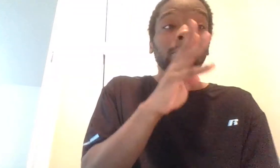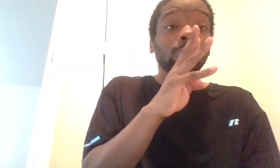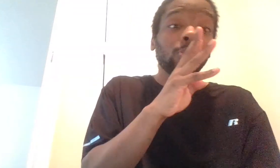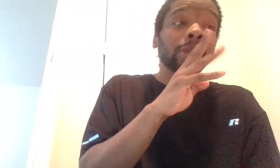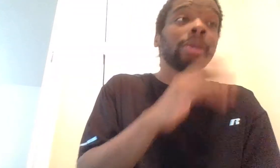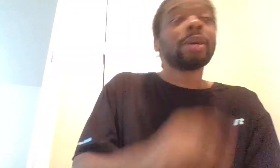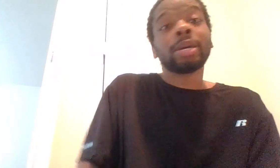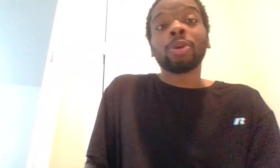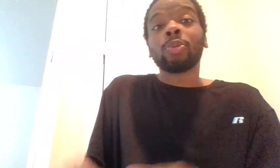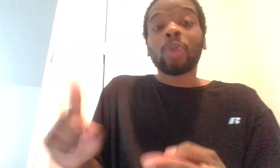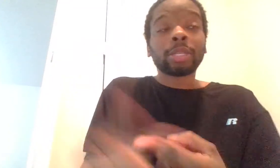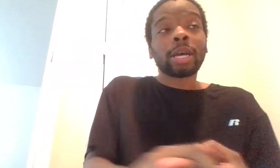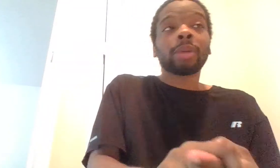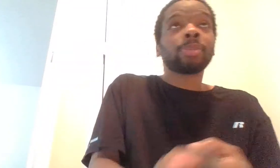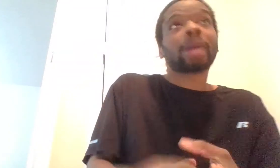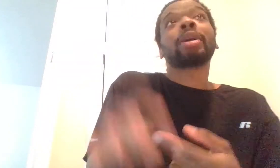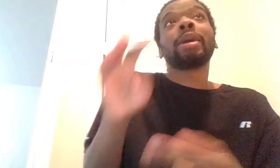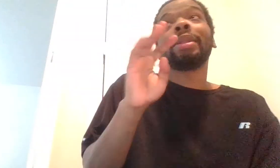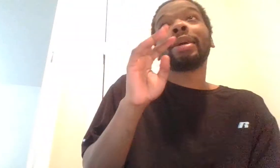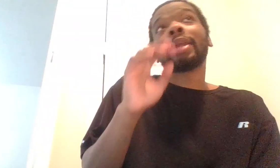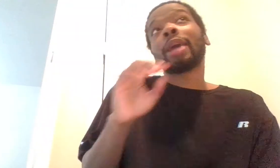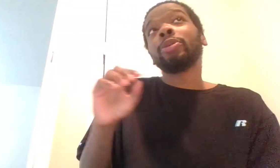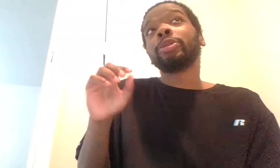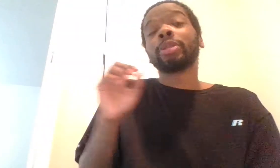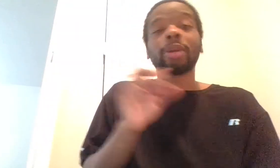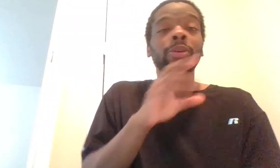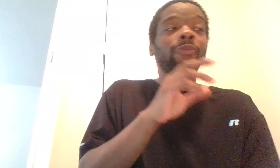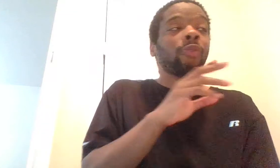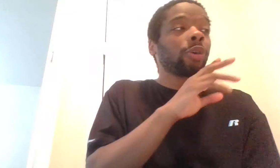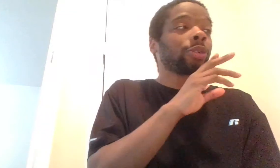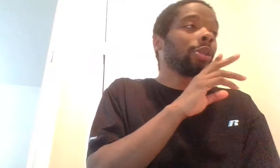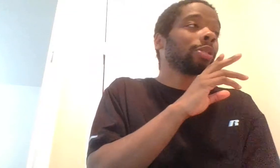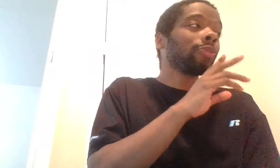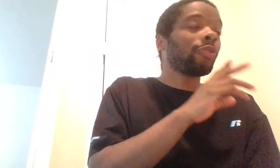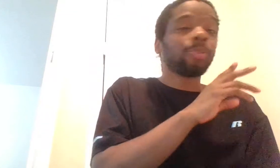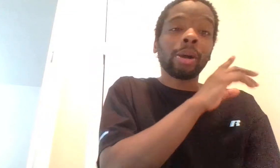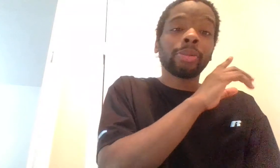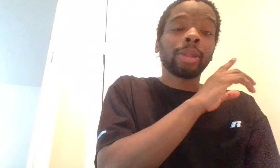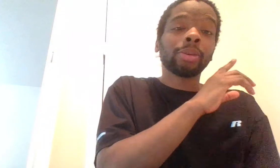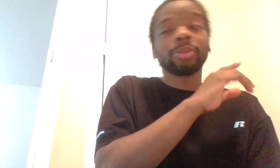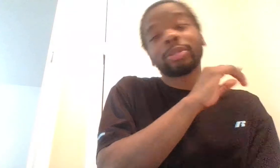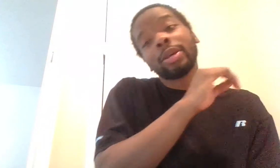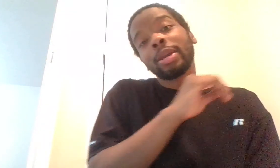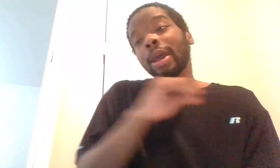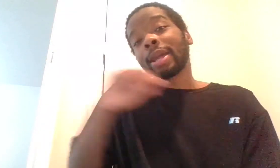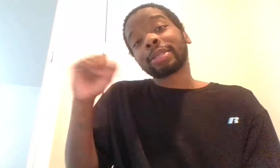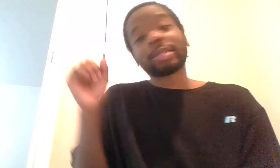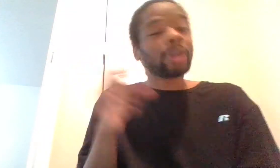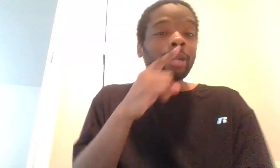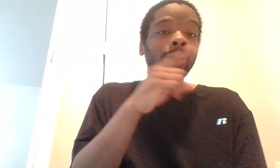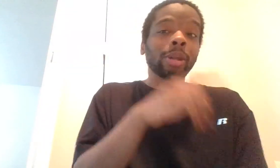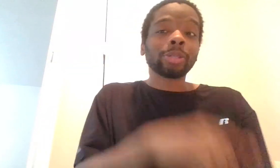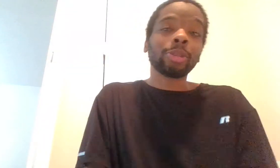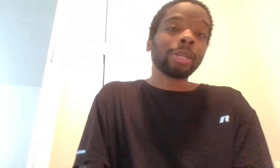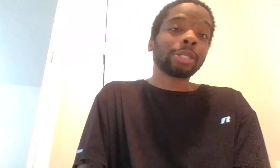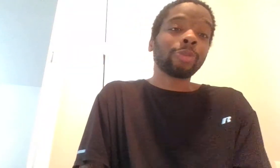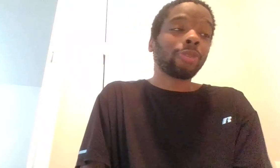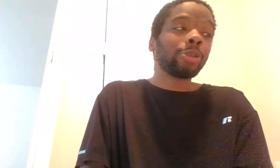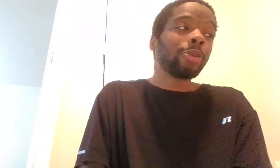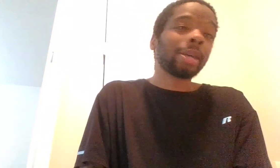in one. One time, like, and then I used another four attorneys for my other lawsuits, and I still got to do a lawsuit against the freaking United